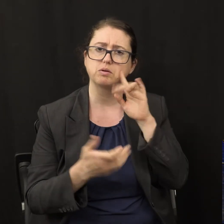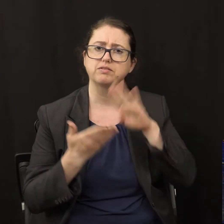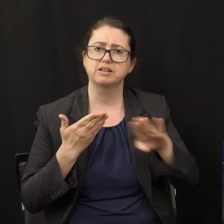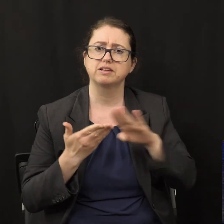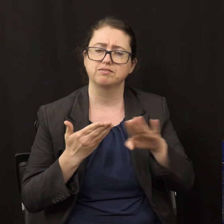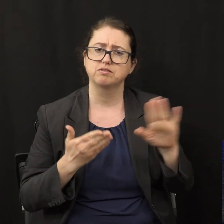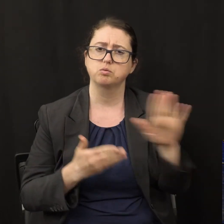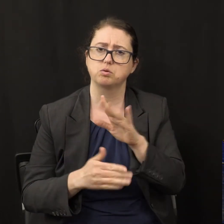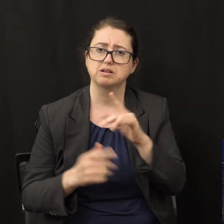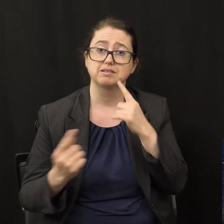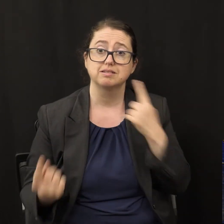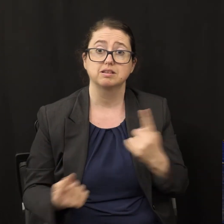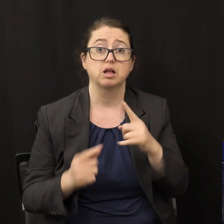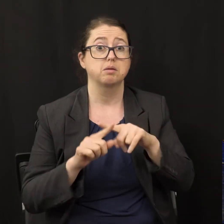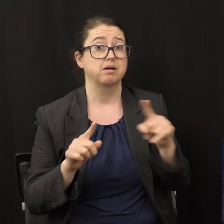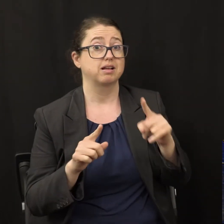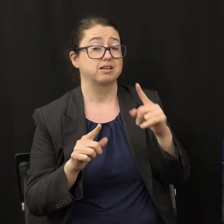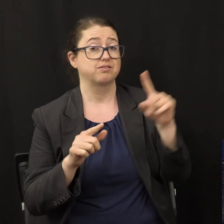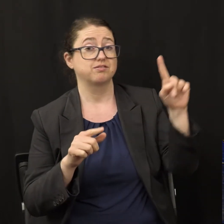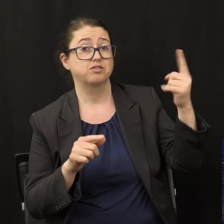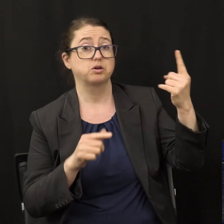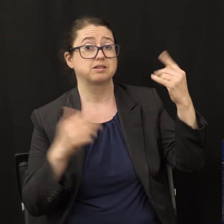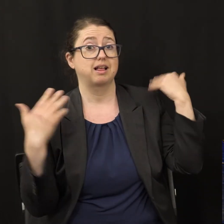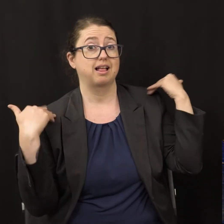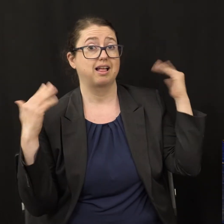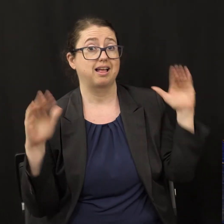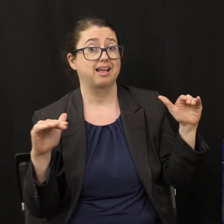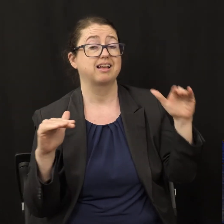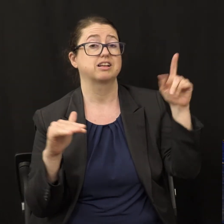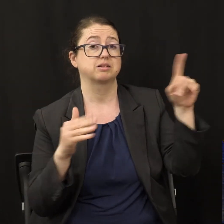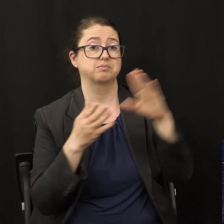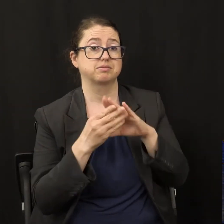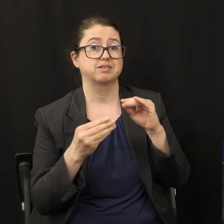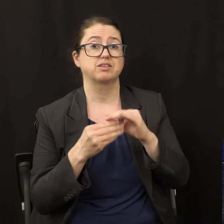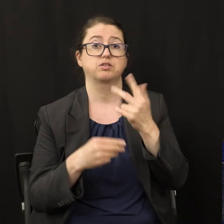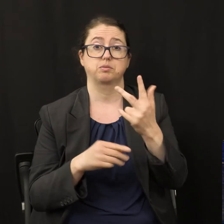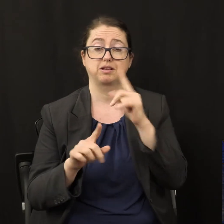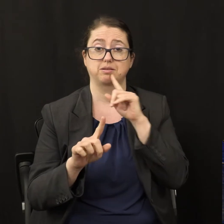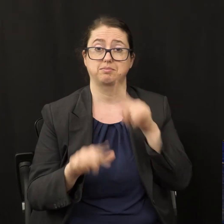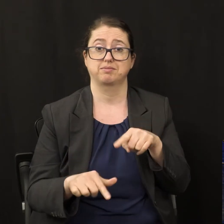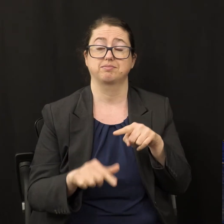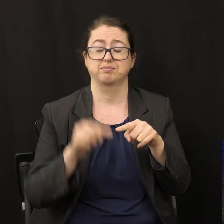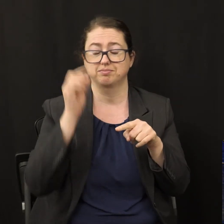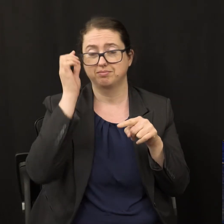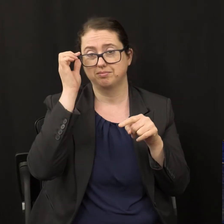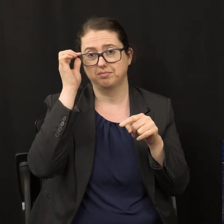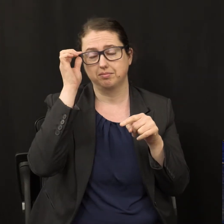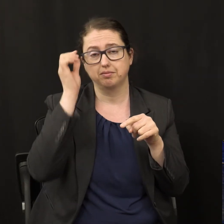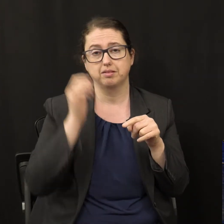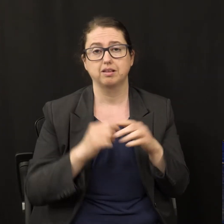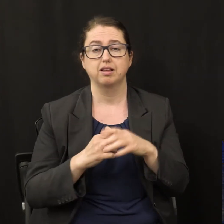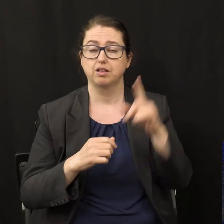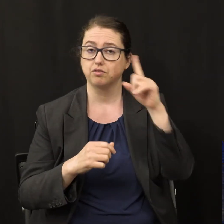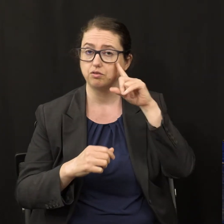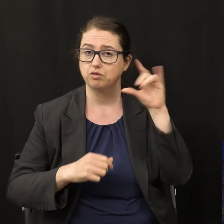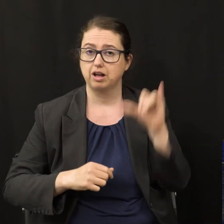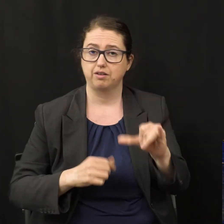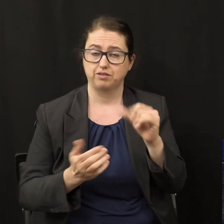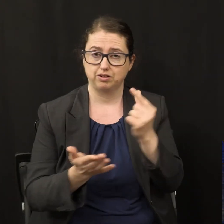But then the first angel's message has three imperatives, three commands. So the everlasting gospel tells us what Jesus did